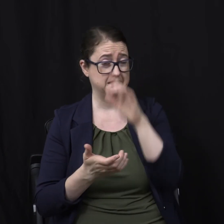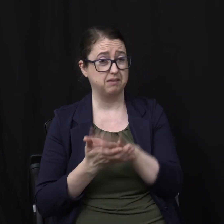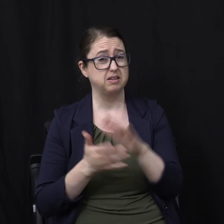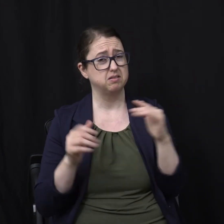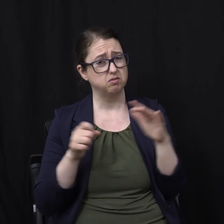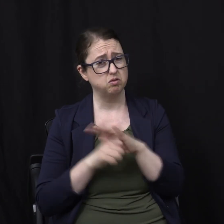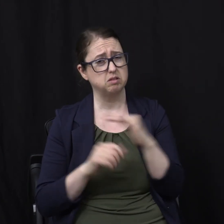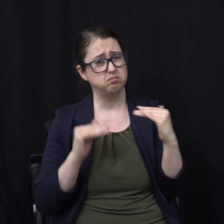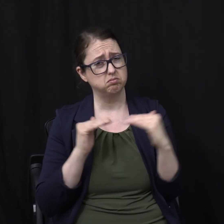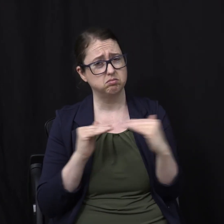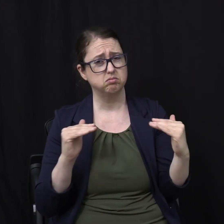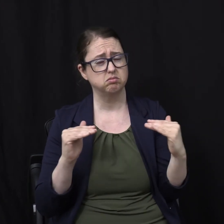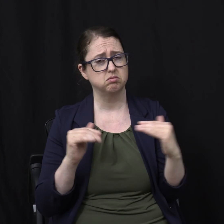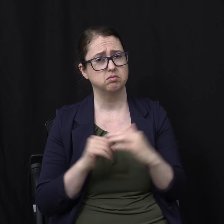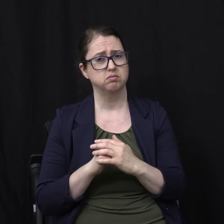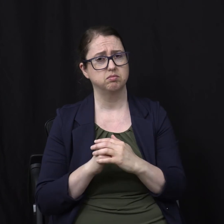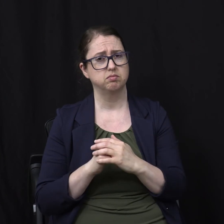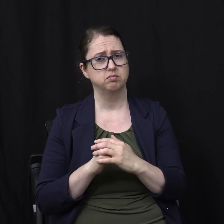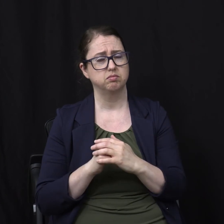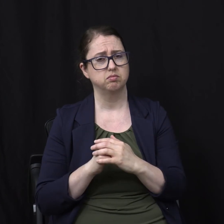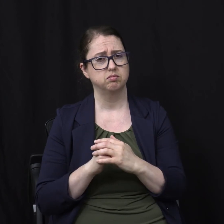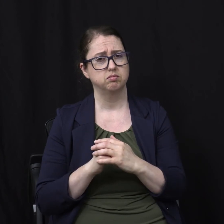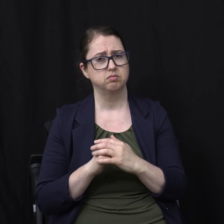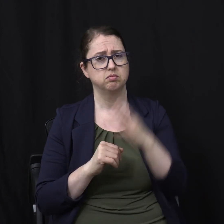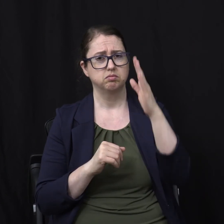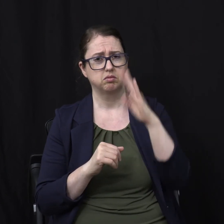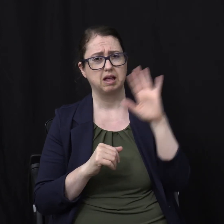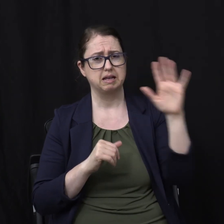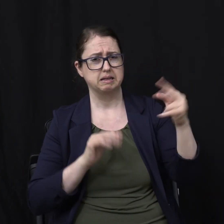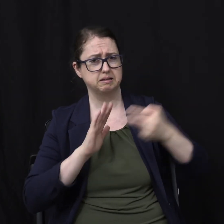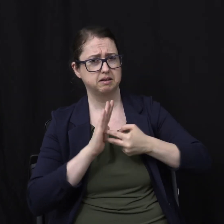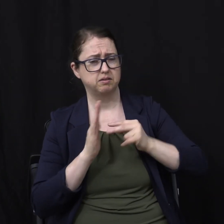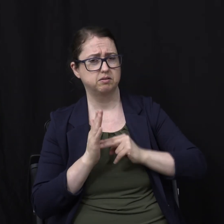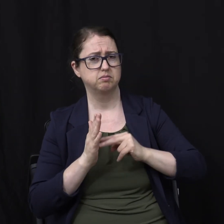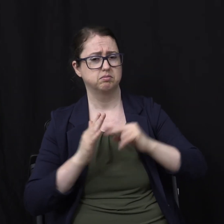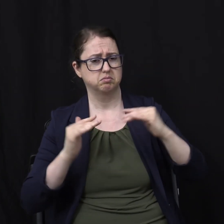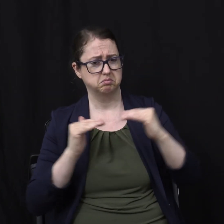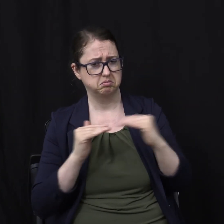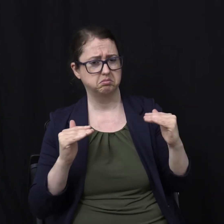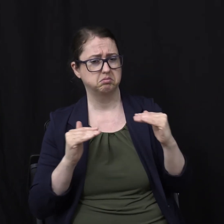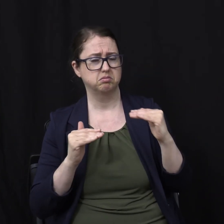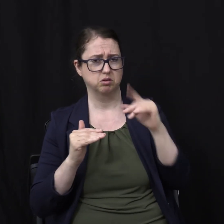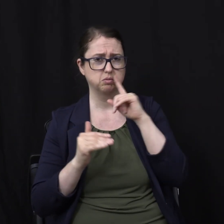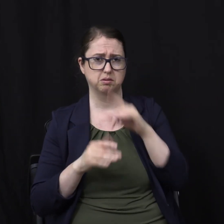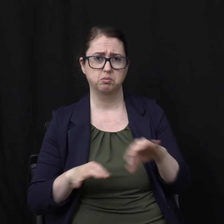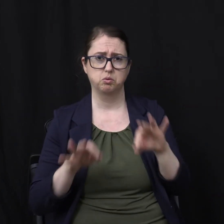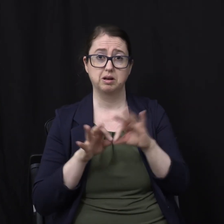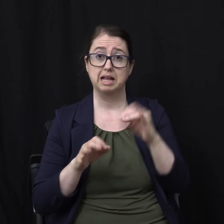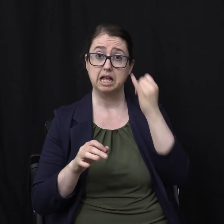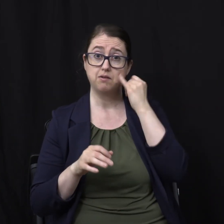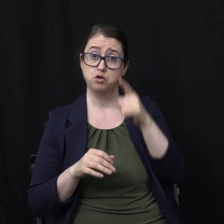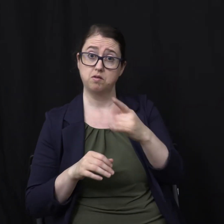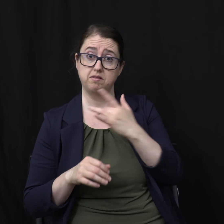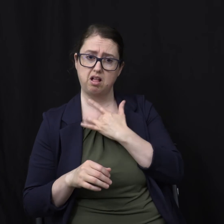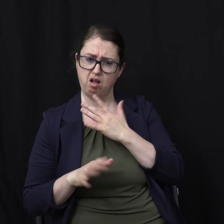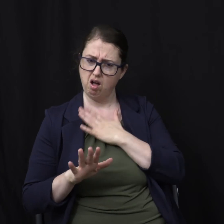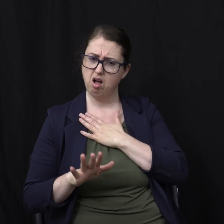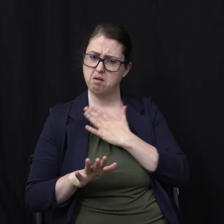But isn't it God's definition Of justice that counts? If I go Well I think it should be this And this is what I